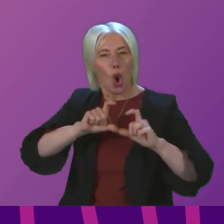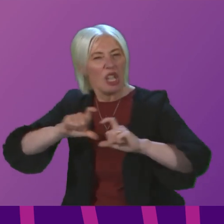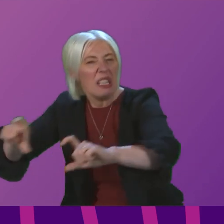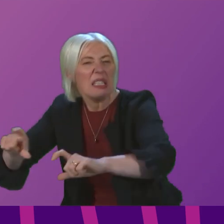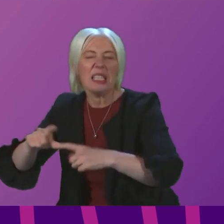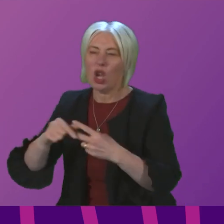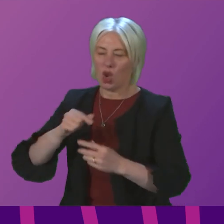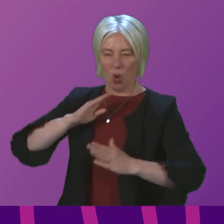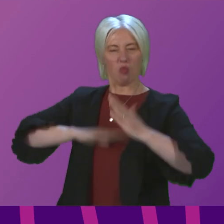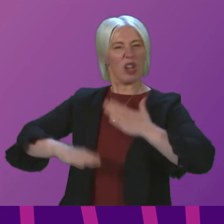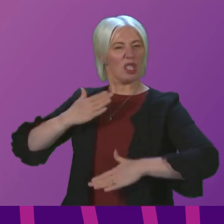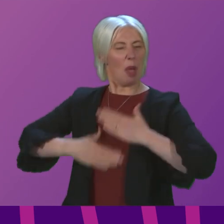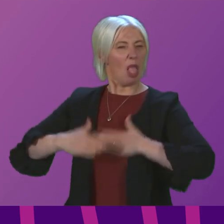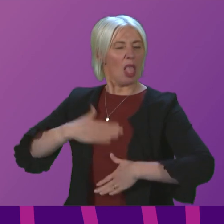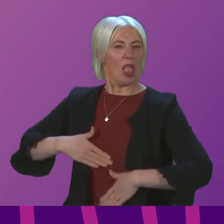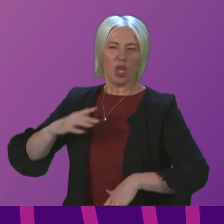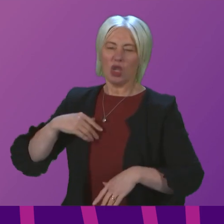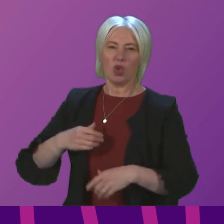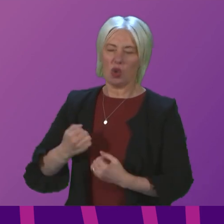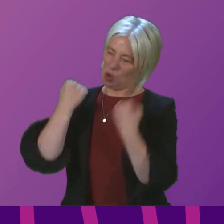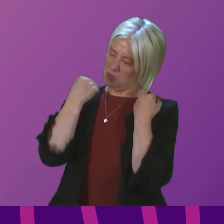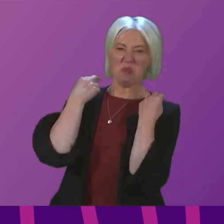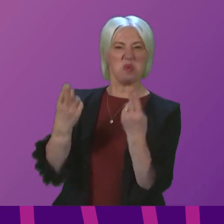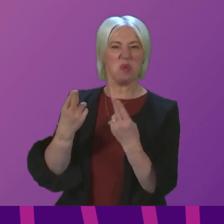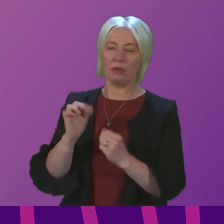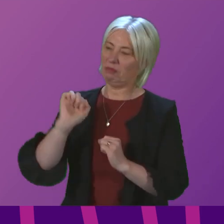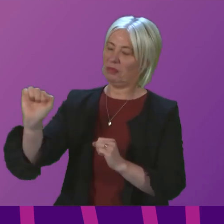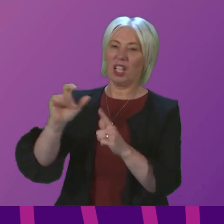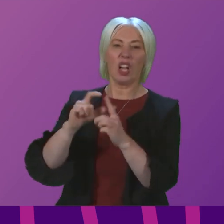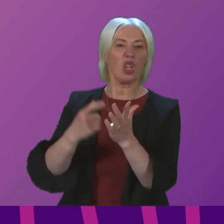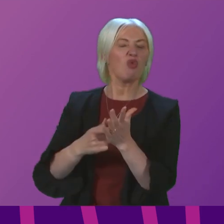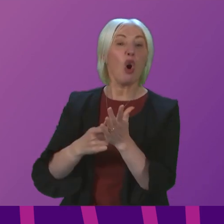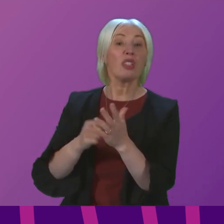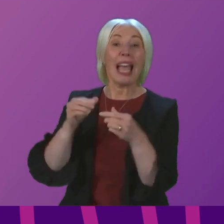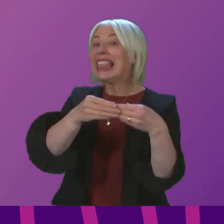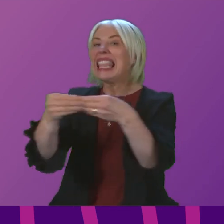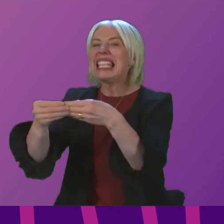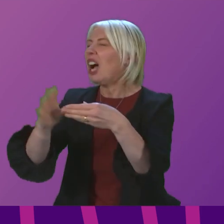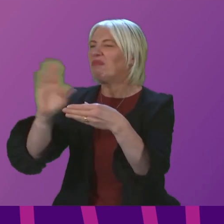no resolve, no backbone. That is Douglas Ross. He's not a leader, he's just a follower.